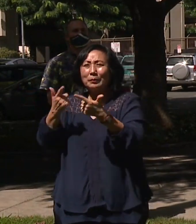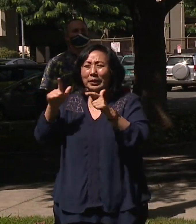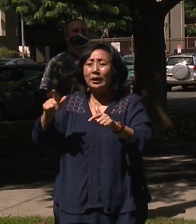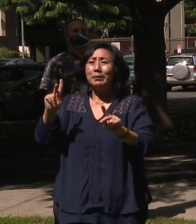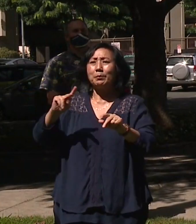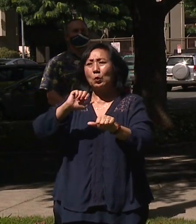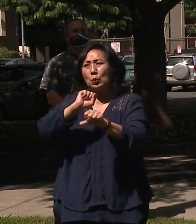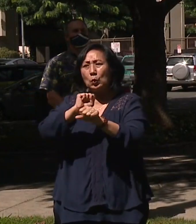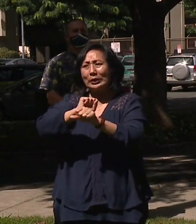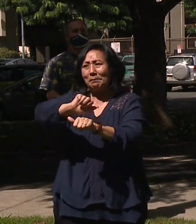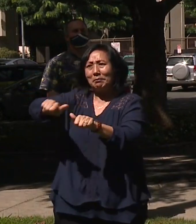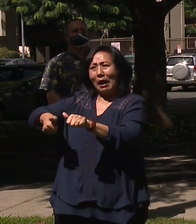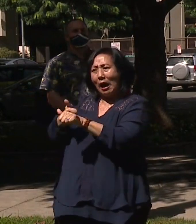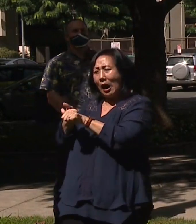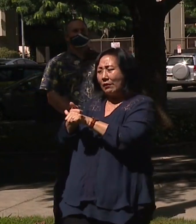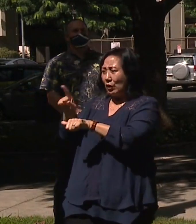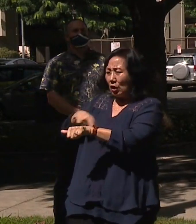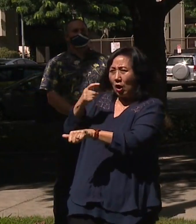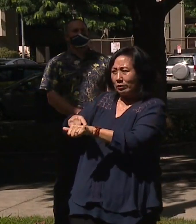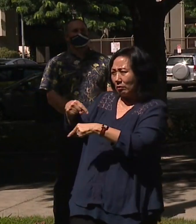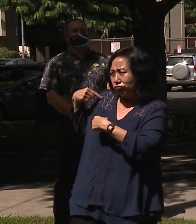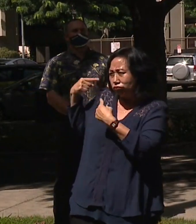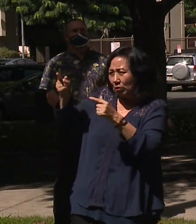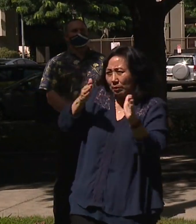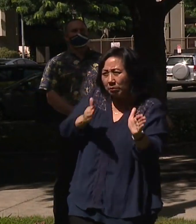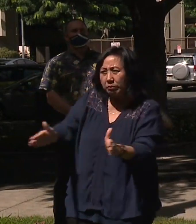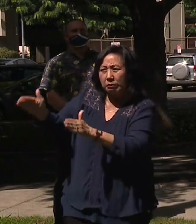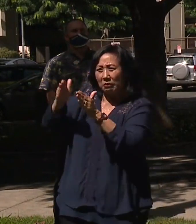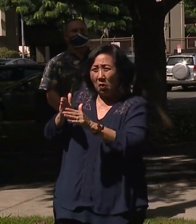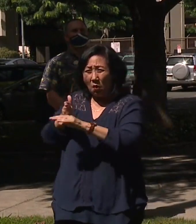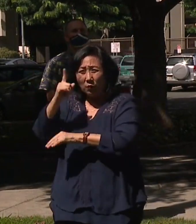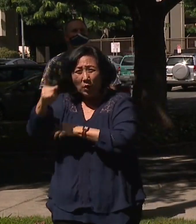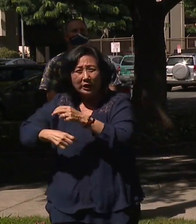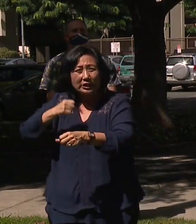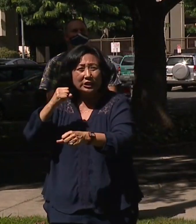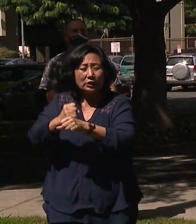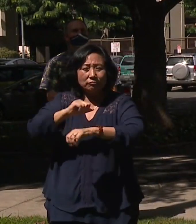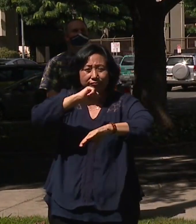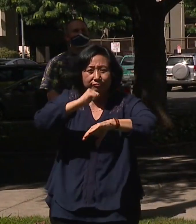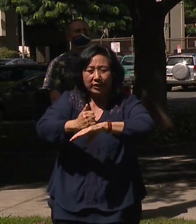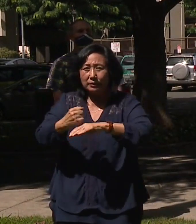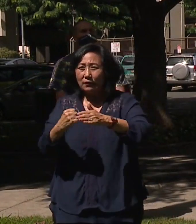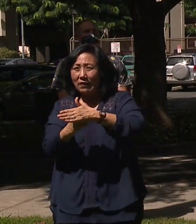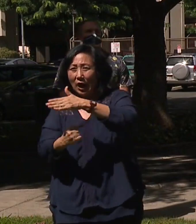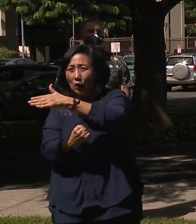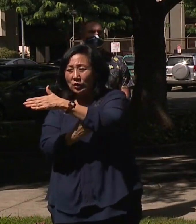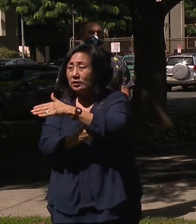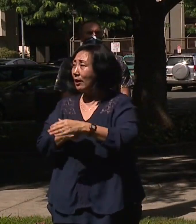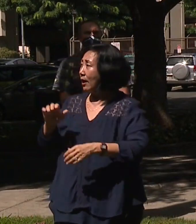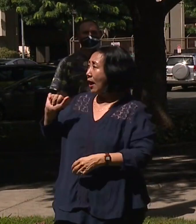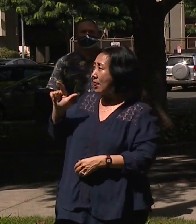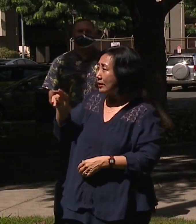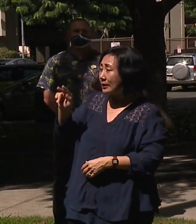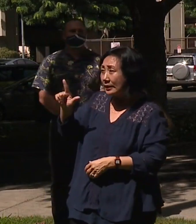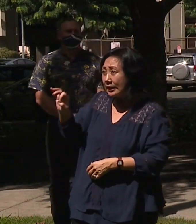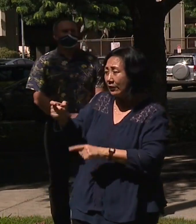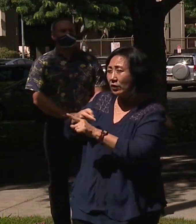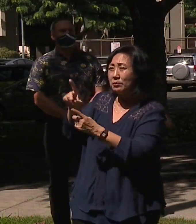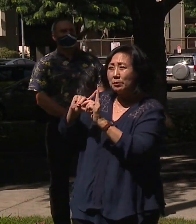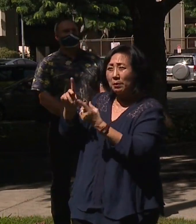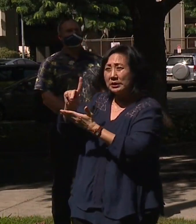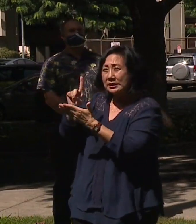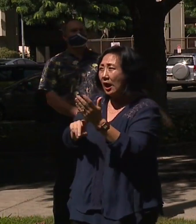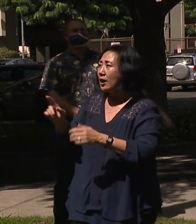behind the scenes for really a long, you know, over a year to lay the groundwork for this. Alan Lee at Department of Design and